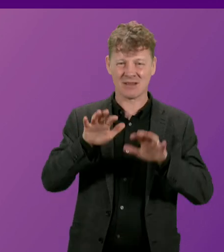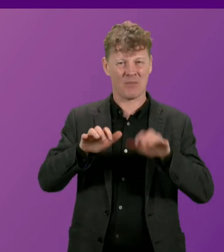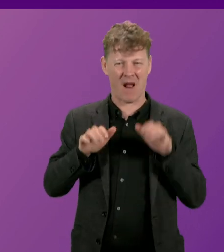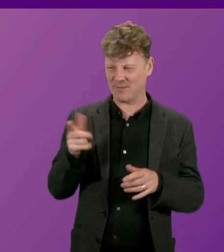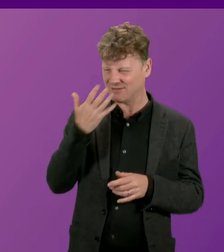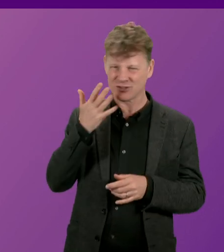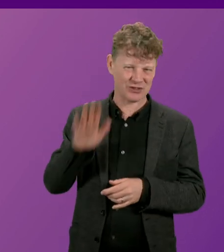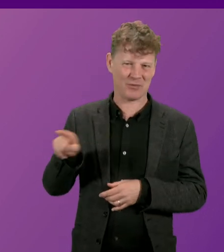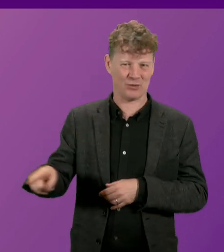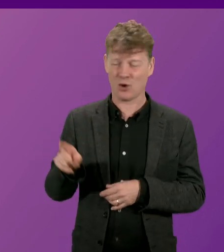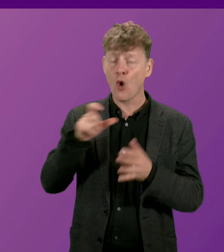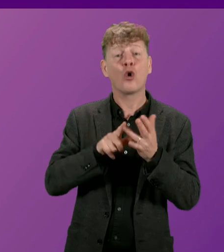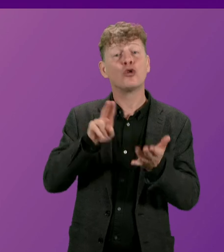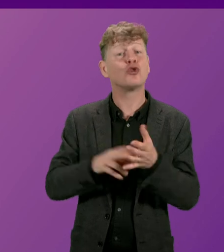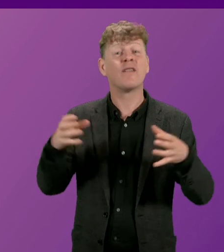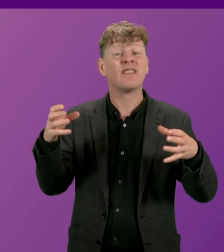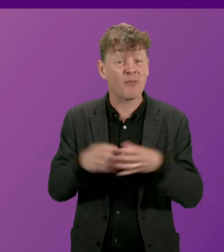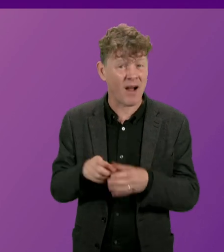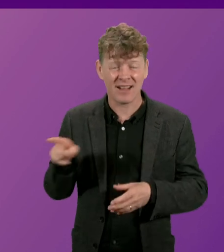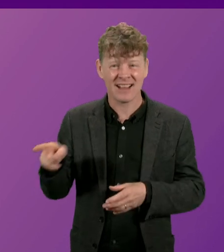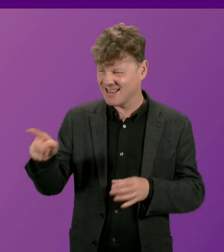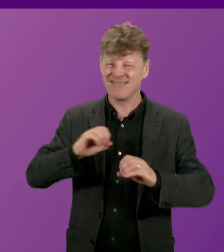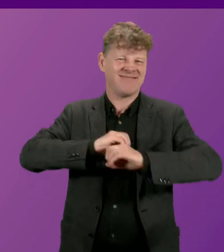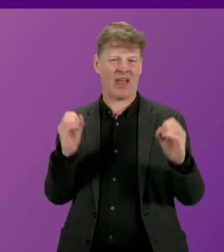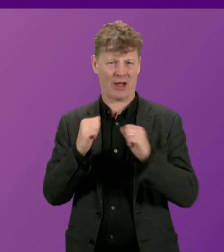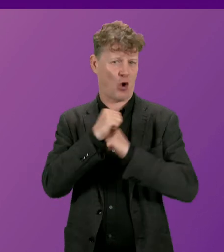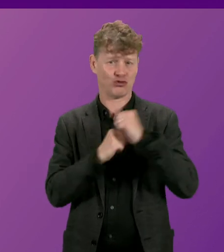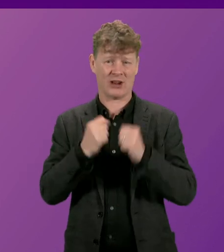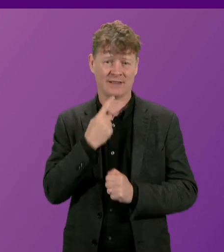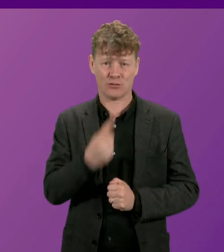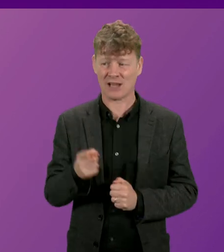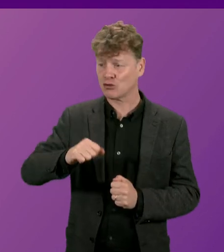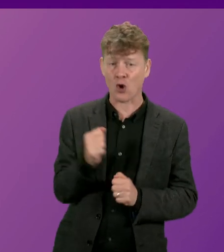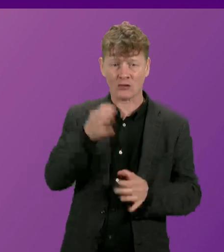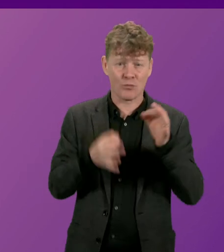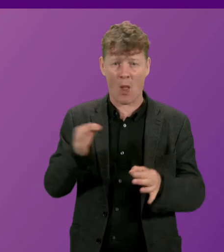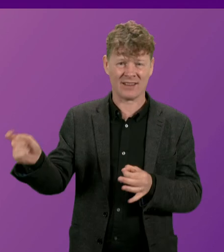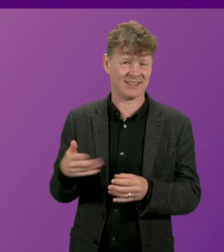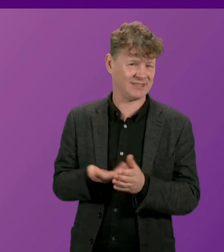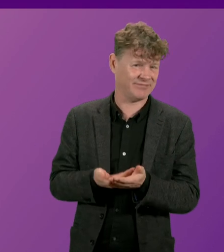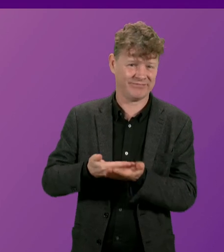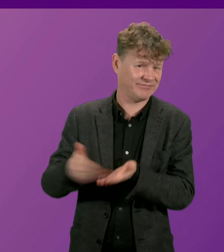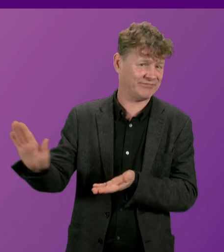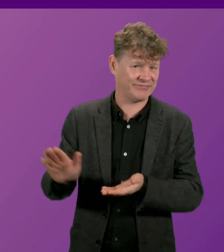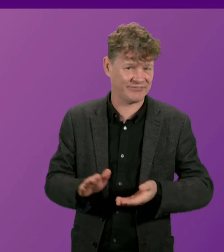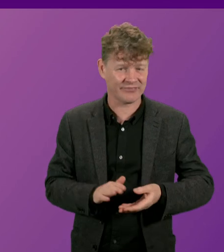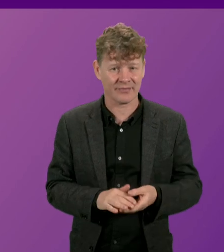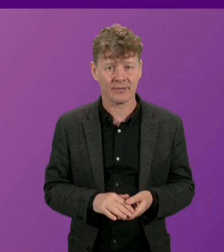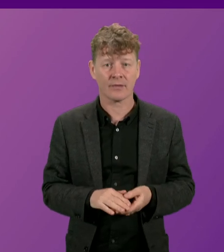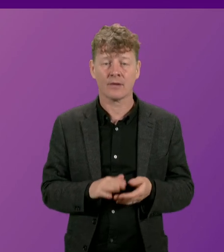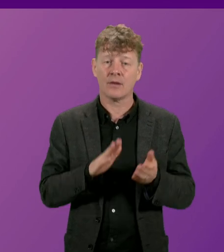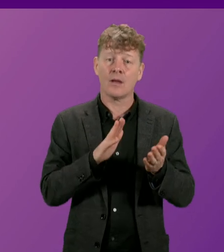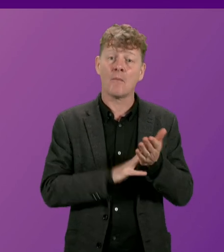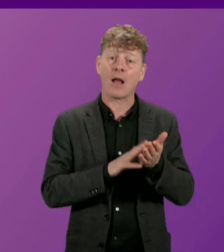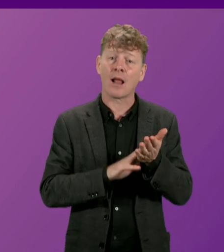Party, and it shows they have got nothing constructive to say in Scottish politics. Michael Marrow.